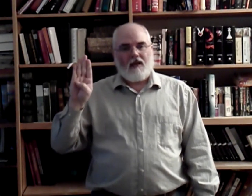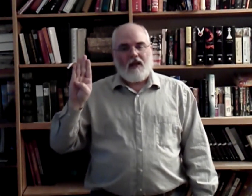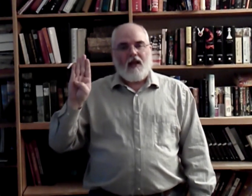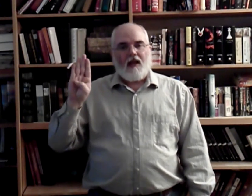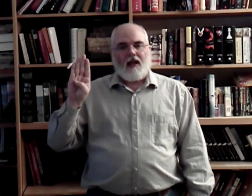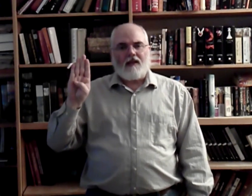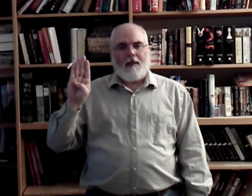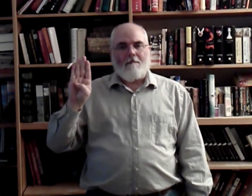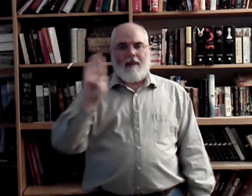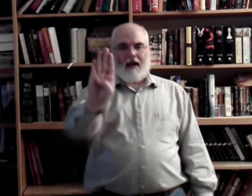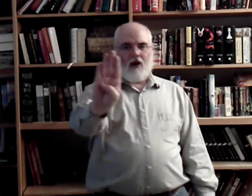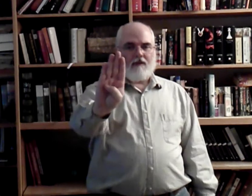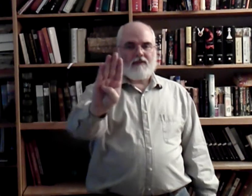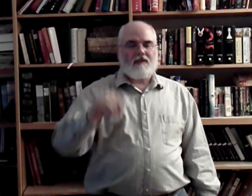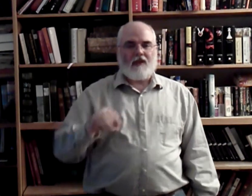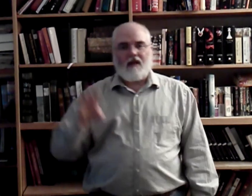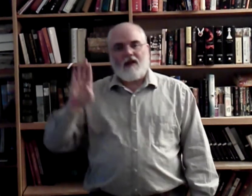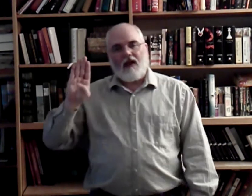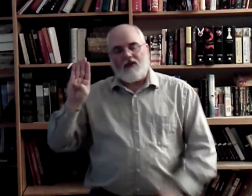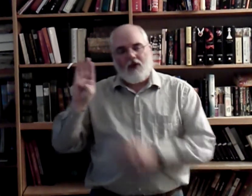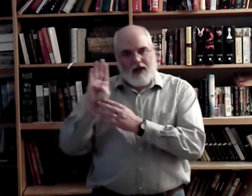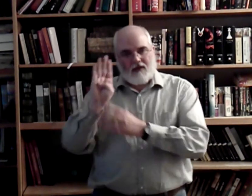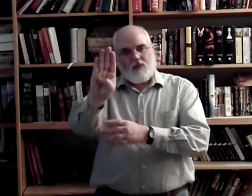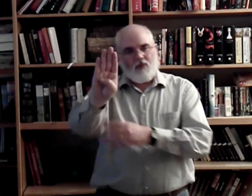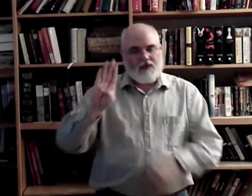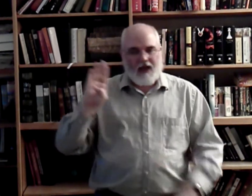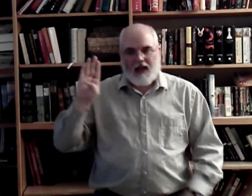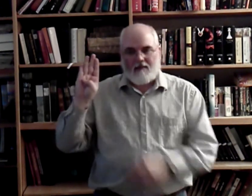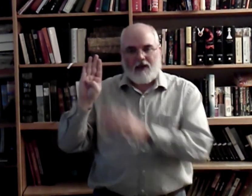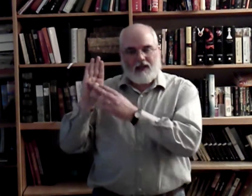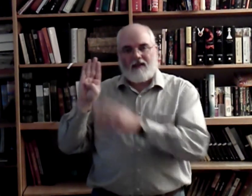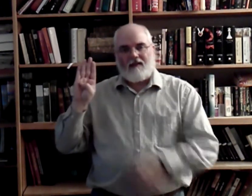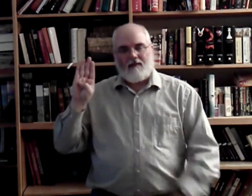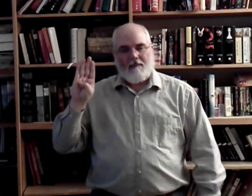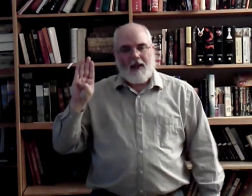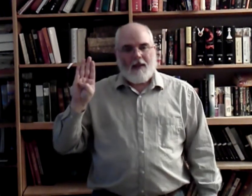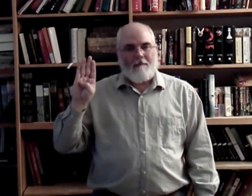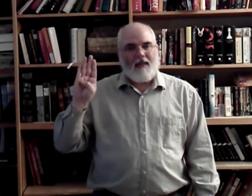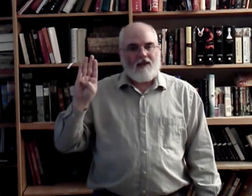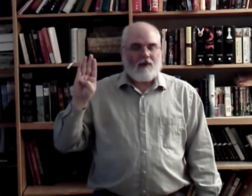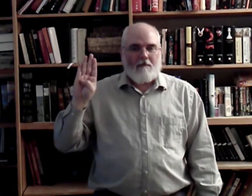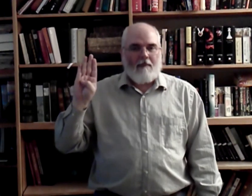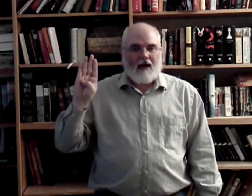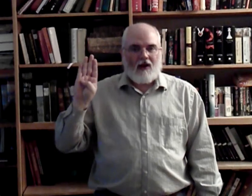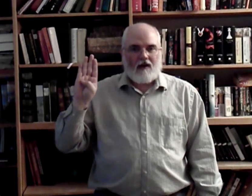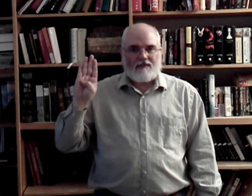B is like, back off. Okay? You don't actually move your hand, but it's like B for back off.